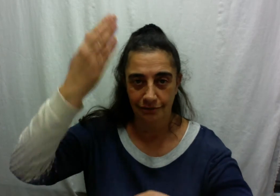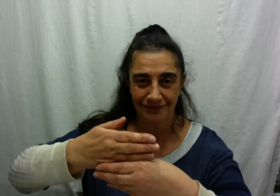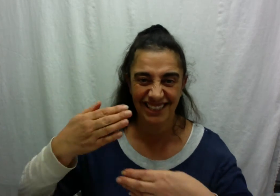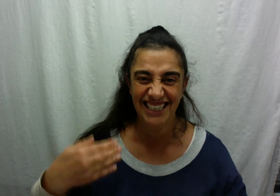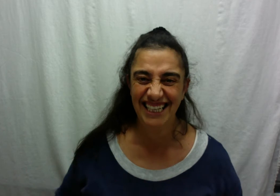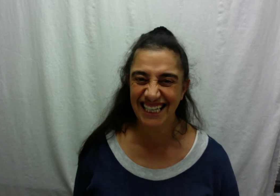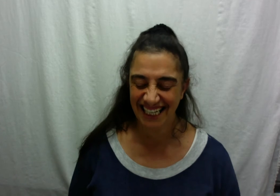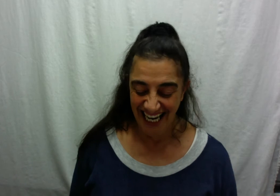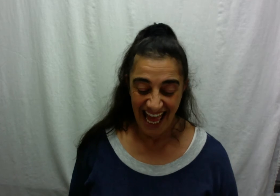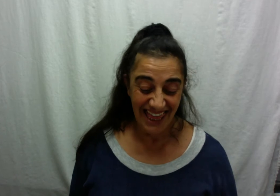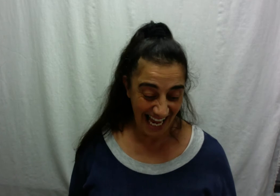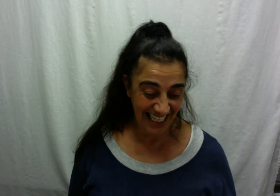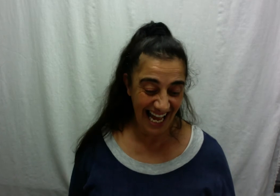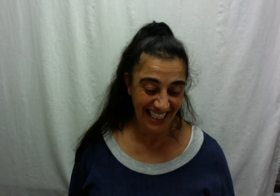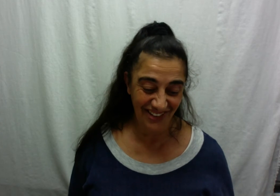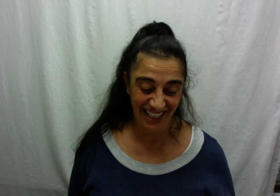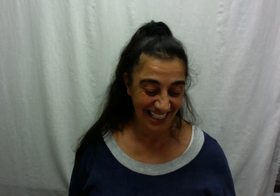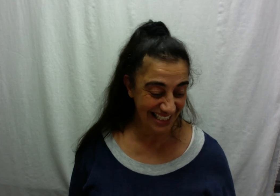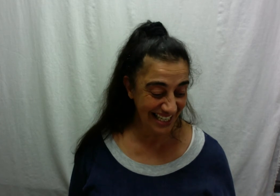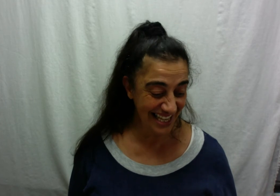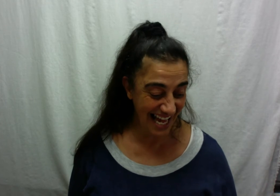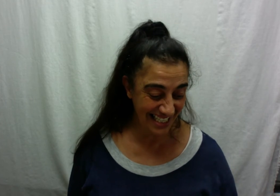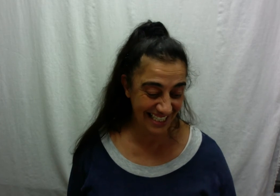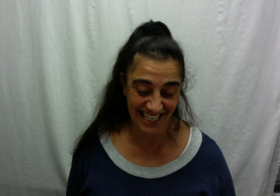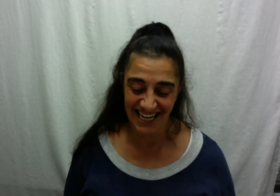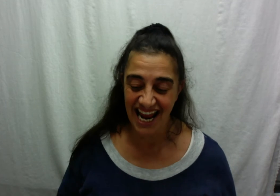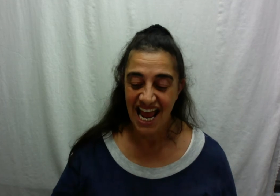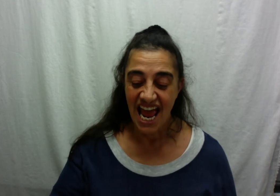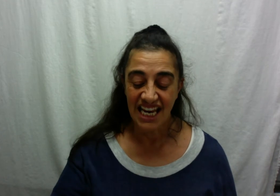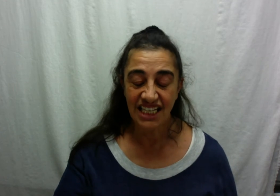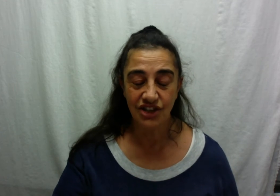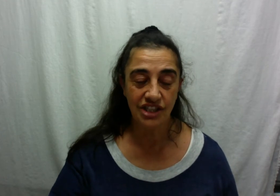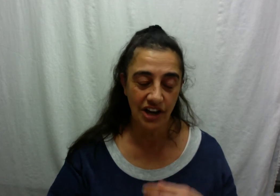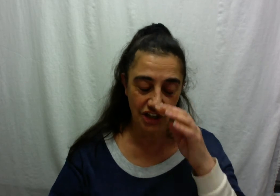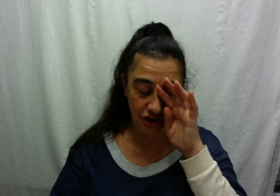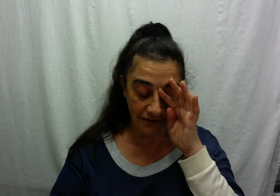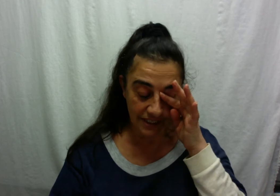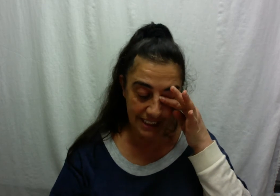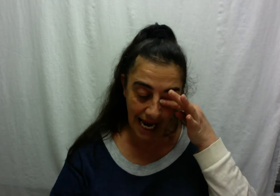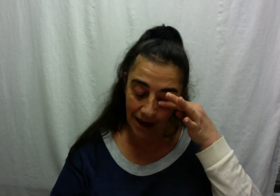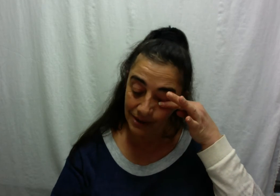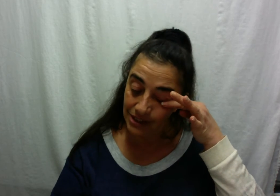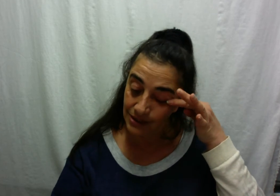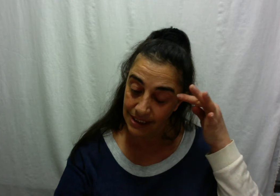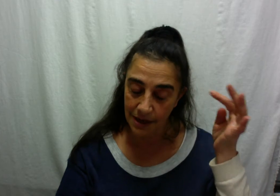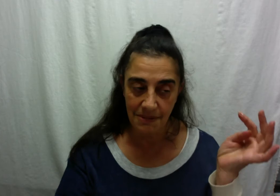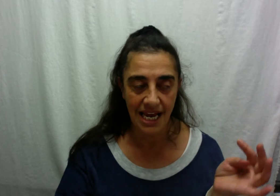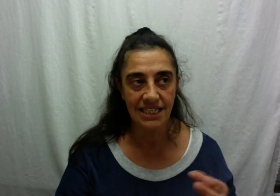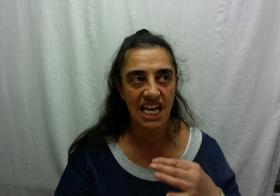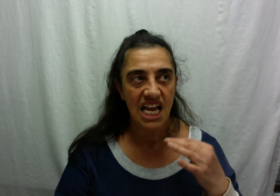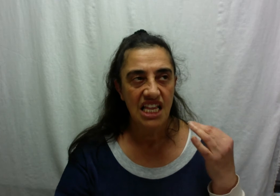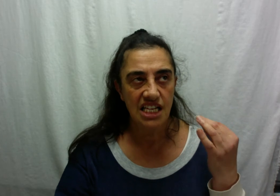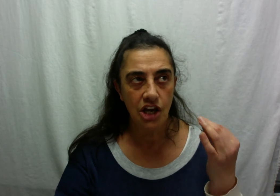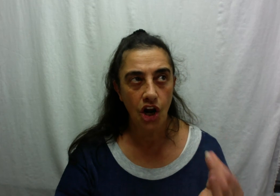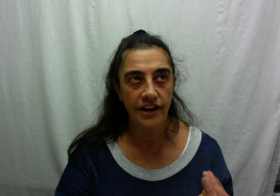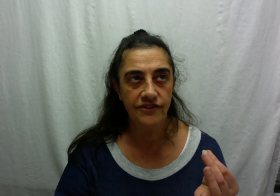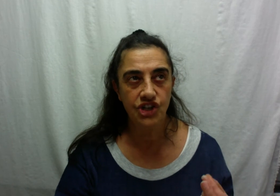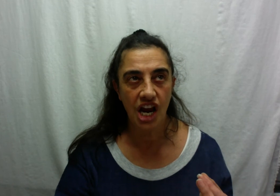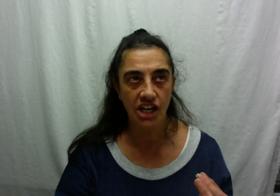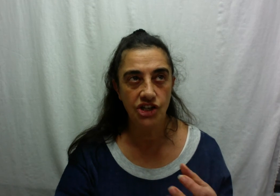that kind of thing so that's sunday it is also a travel star which also means there's a lot of changes